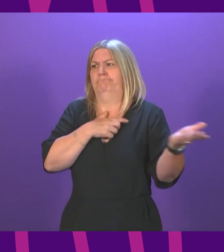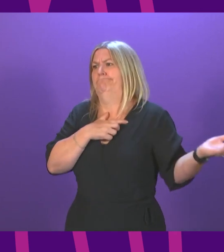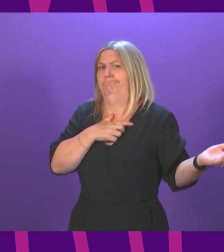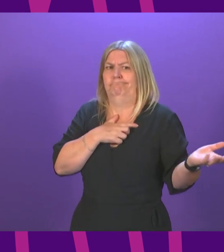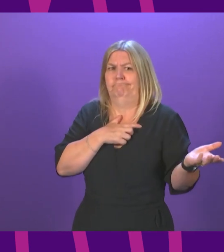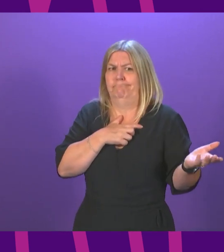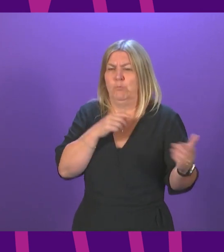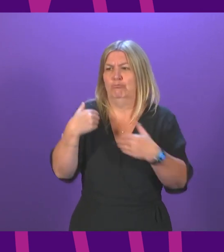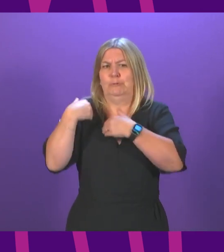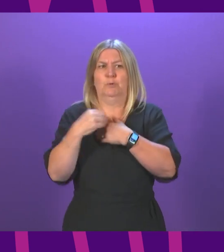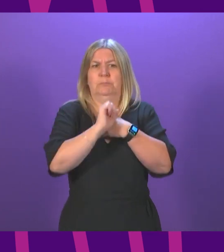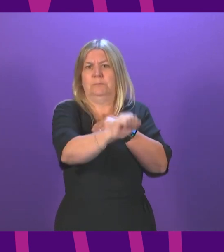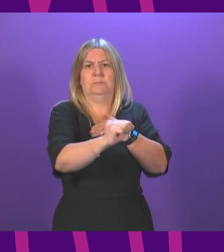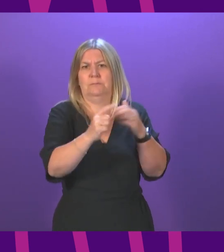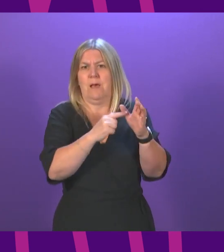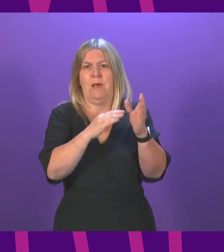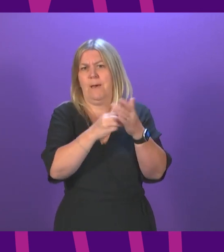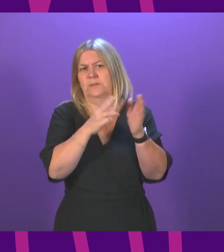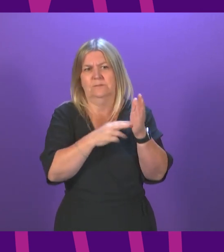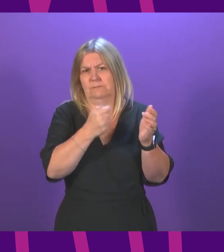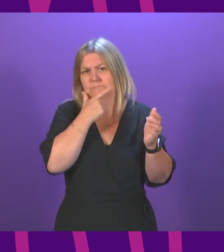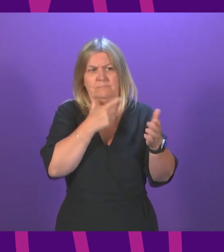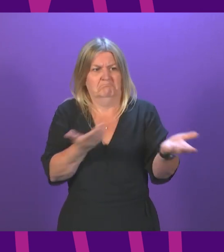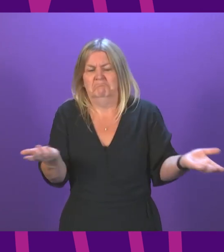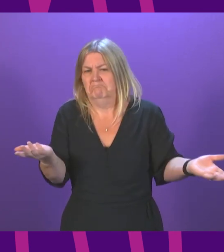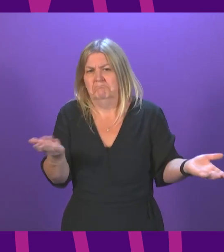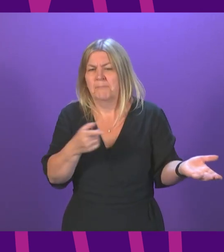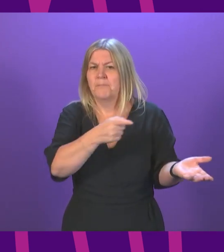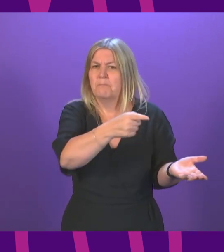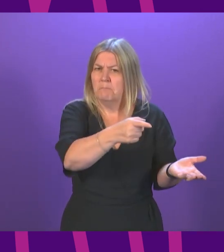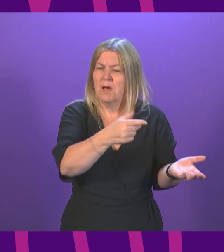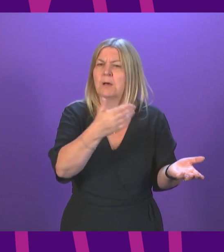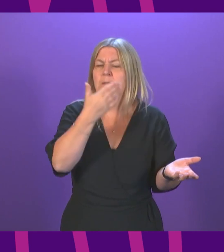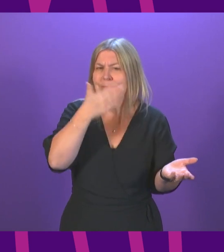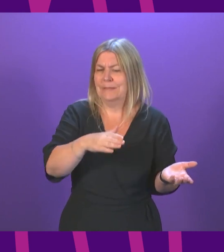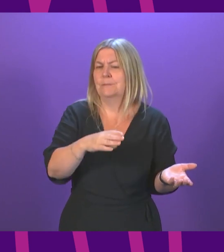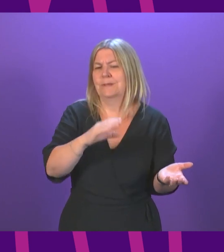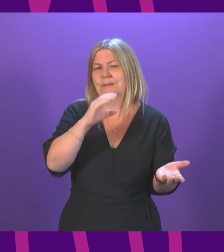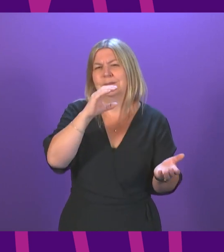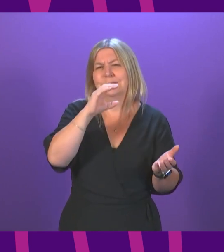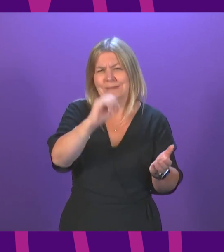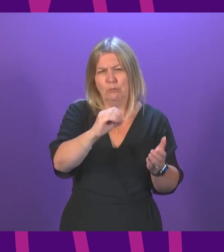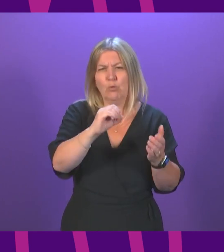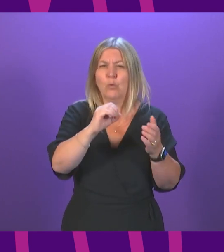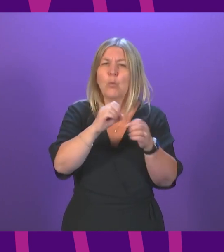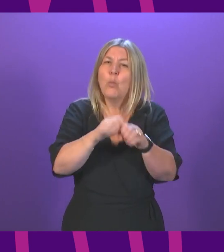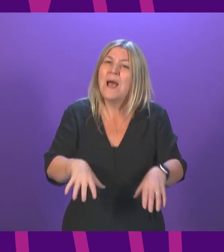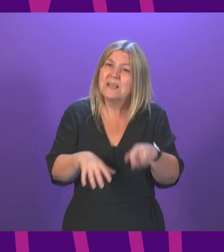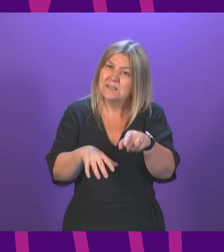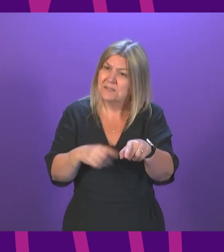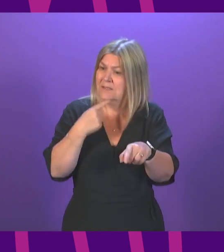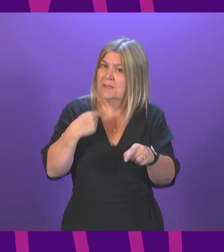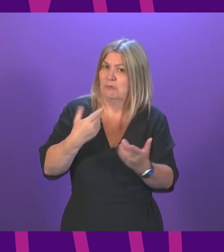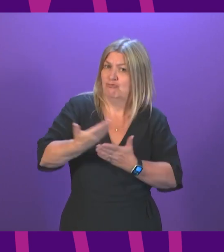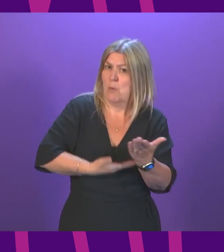responsible for the practices of Amazon, but we had a report just yesterday from Zero Waste about consumption and about the need to become